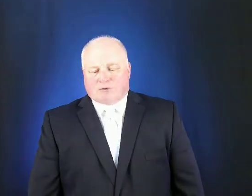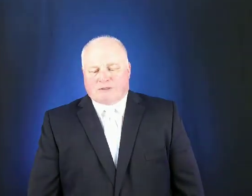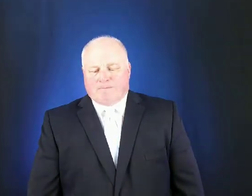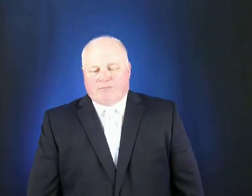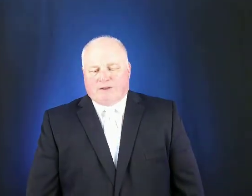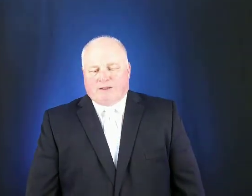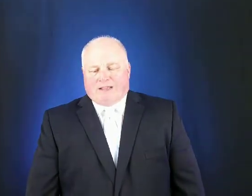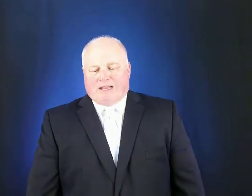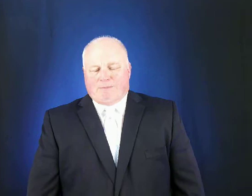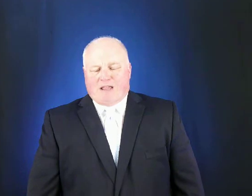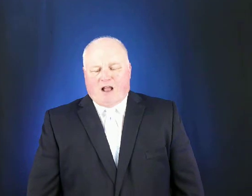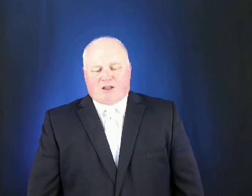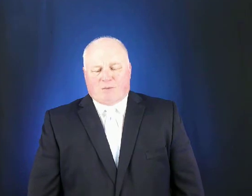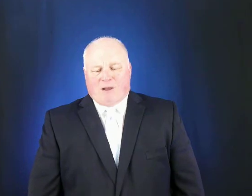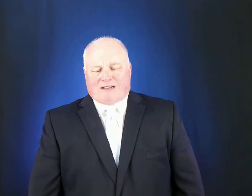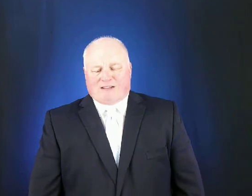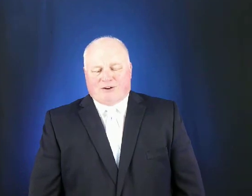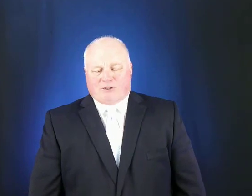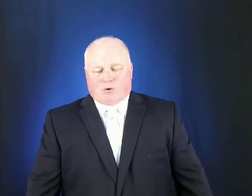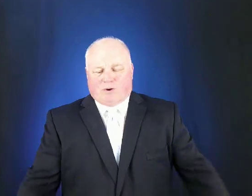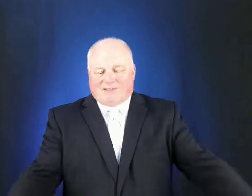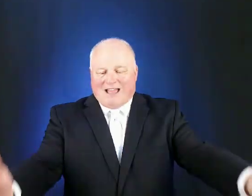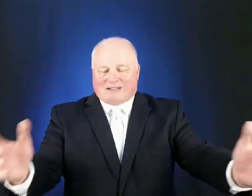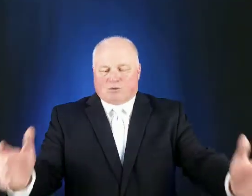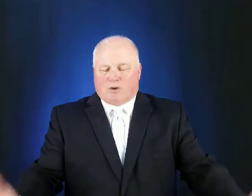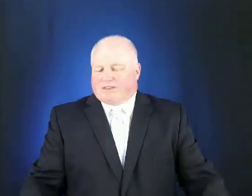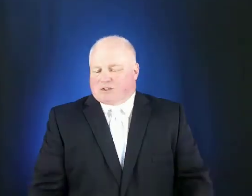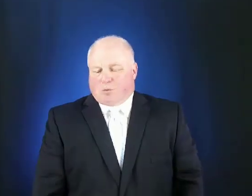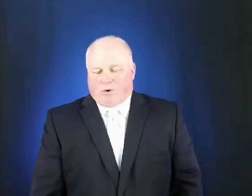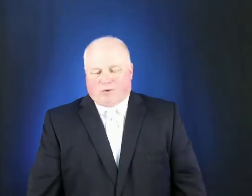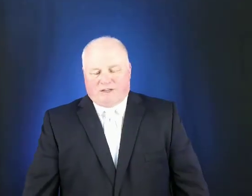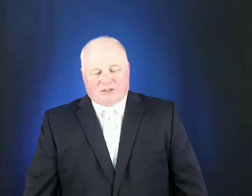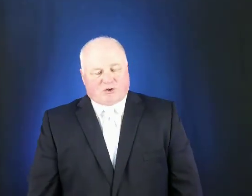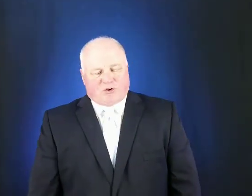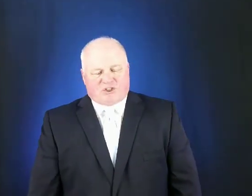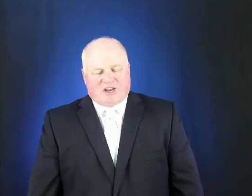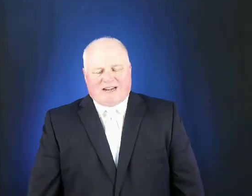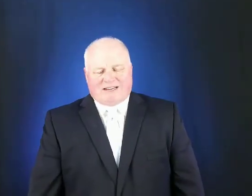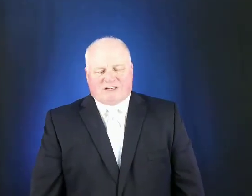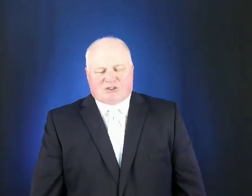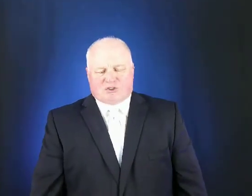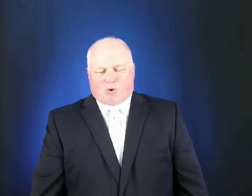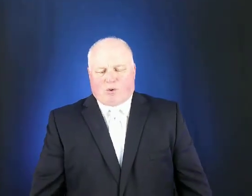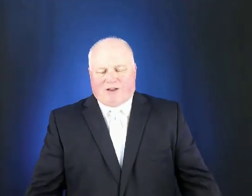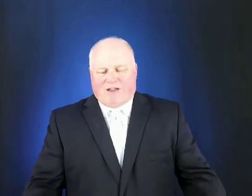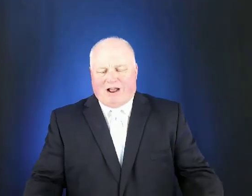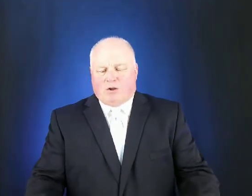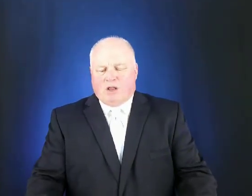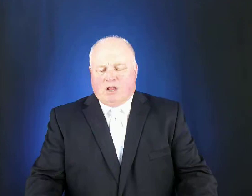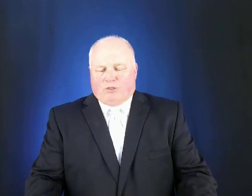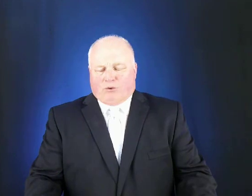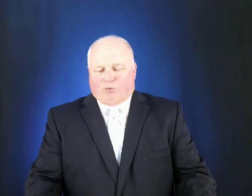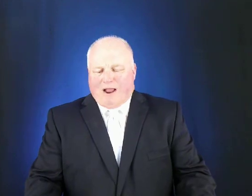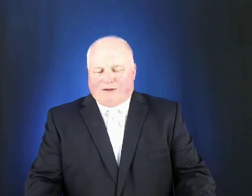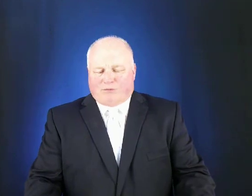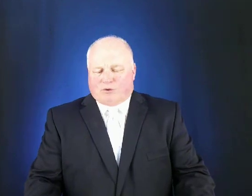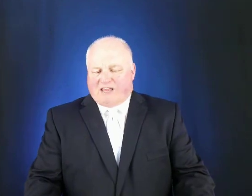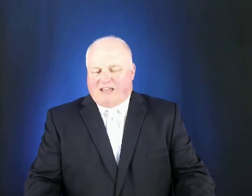enemy occupied territory that's what this world is christianity is the story of how the rightful king